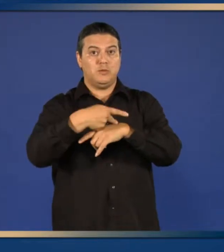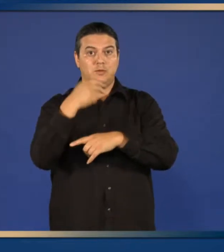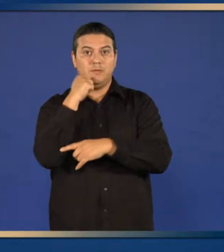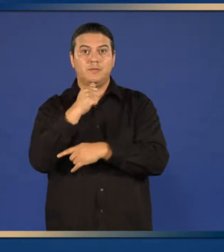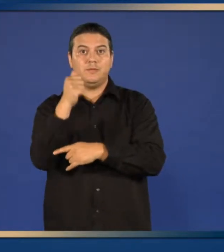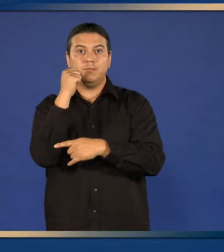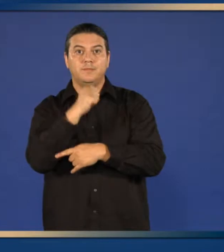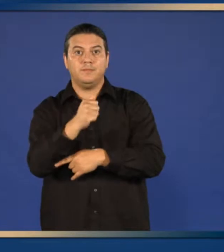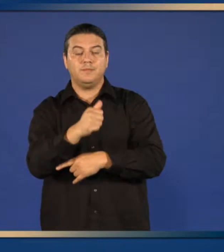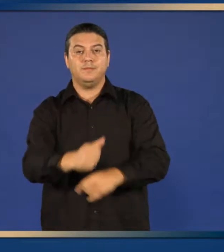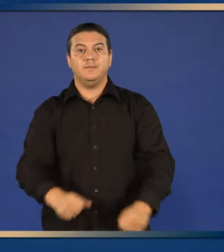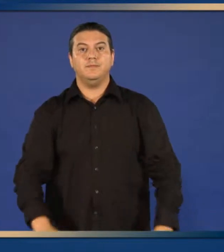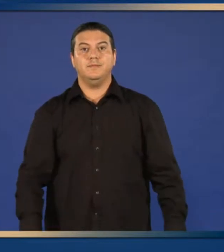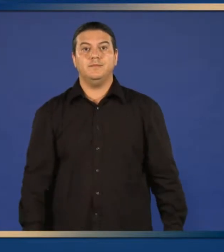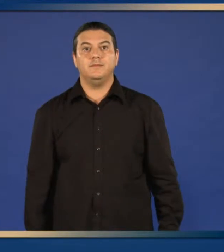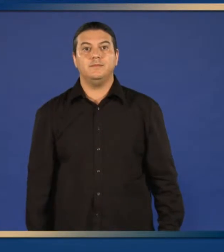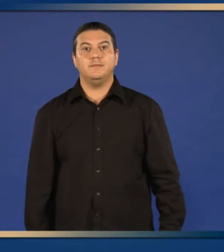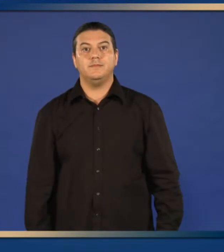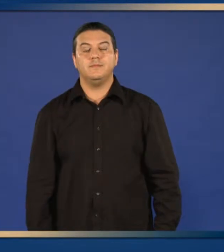times a day.